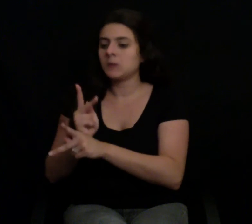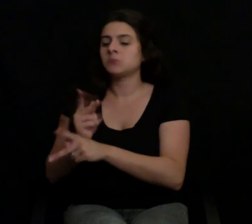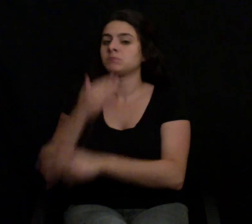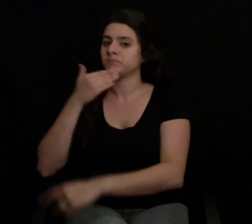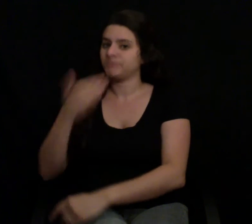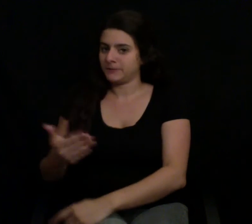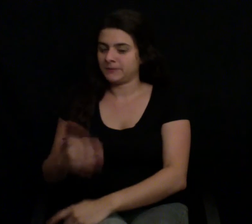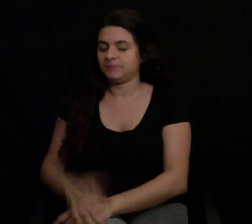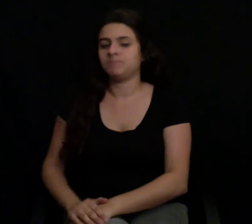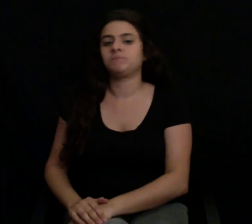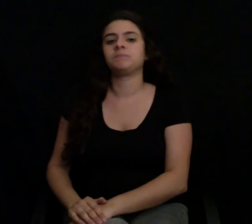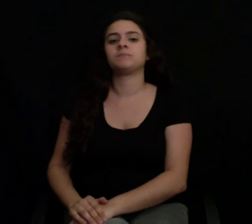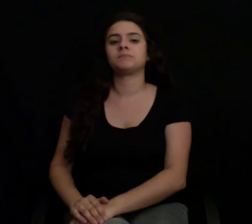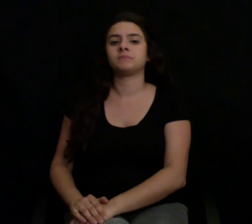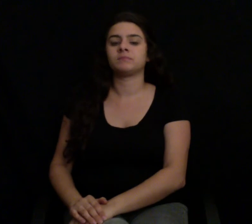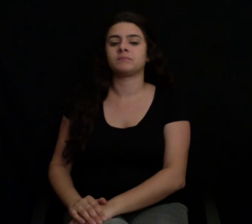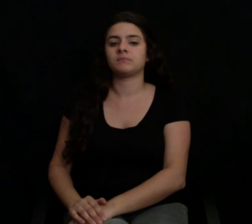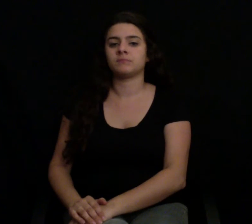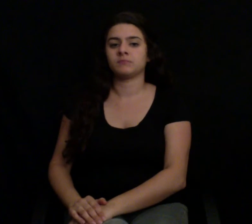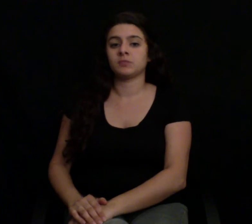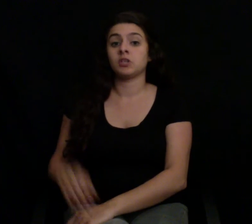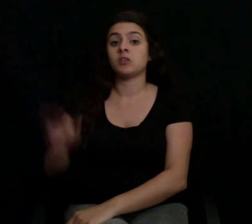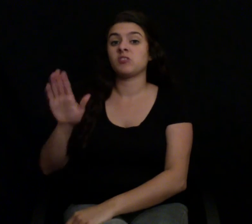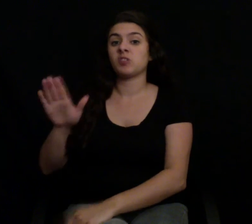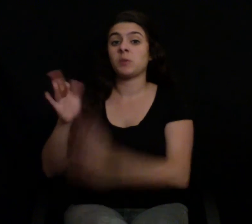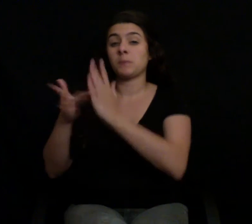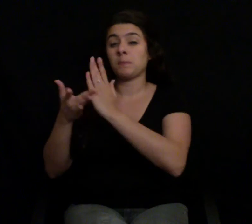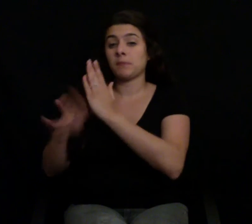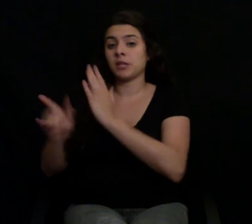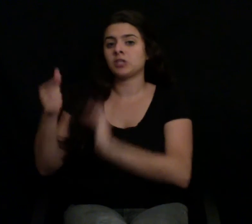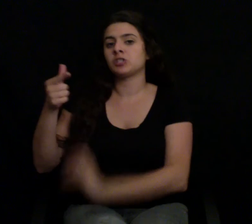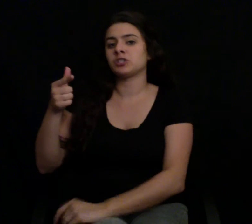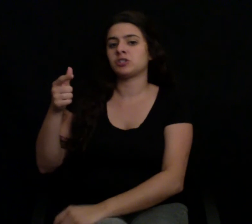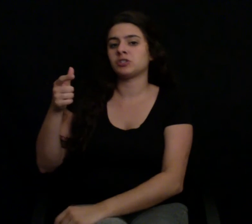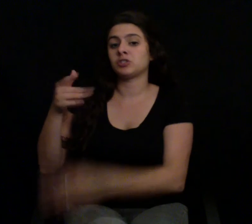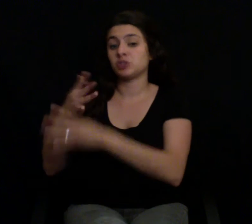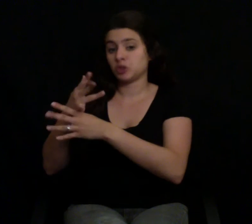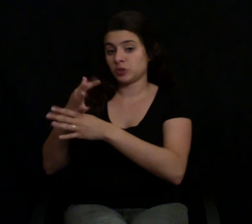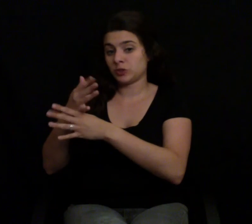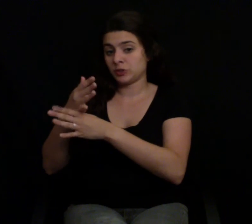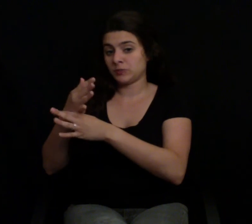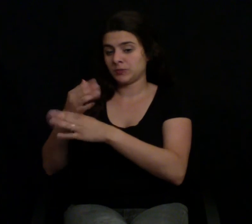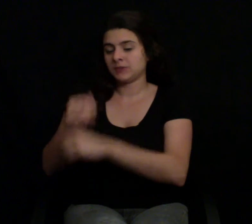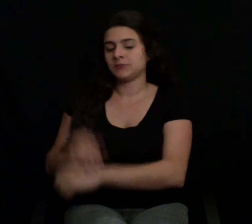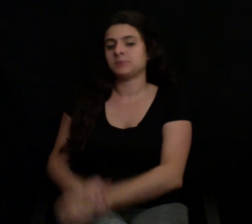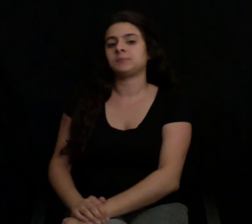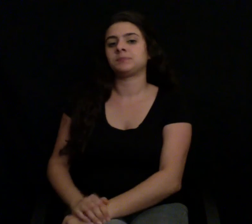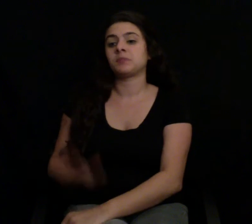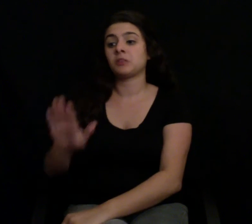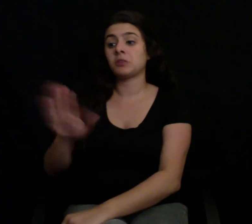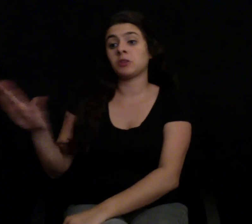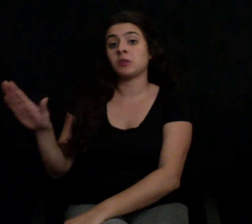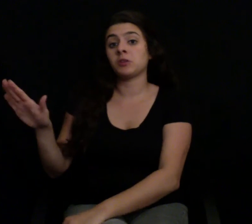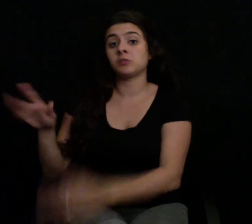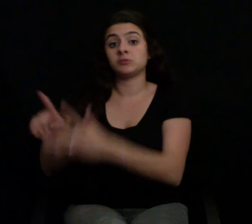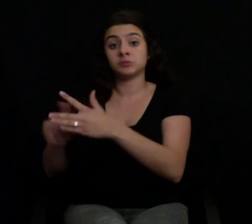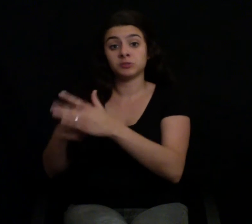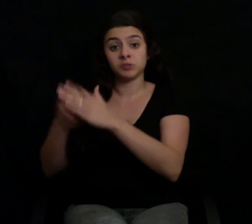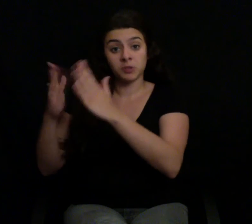handcrafted, high-quality German blades at a fraction of the price of big brand racers. And their starter set is a great deal. For $15, you'll get a razor,